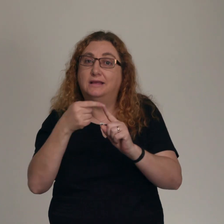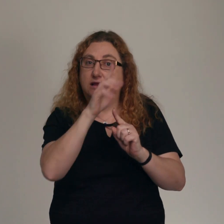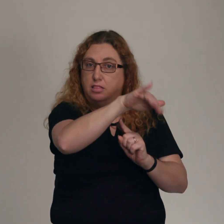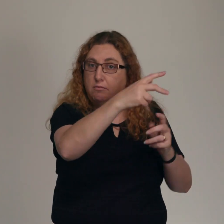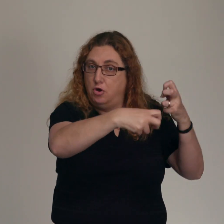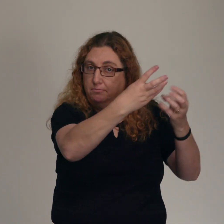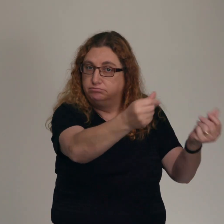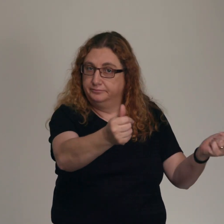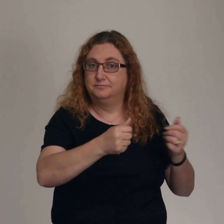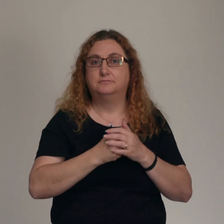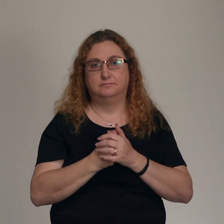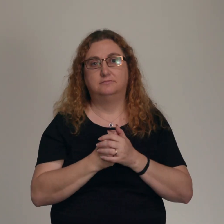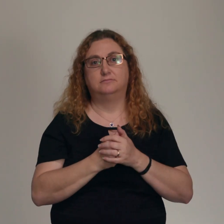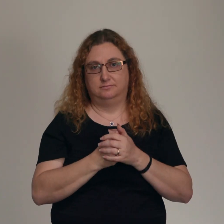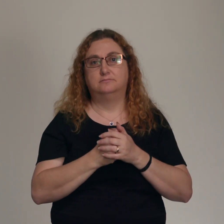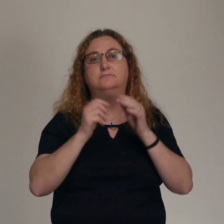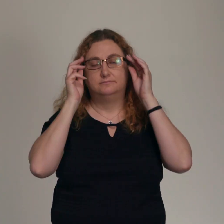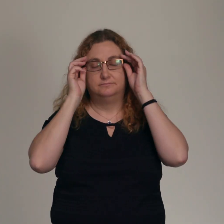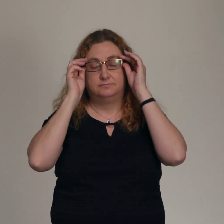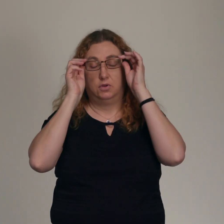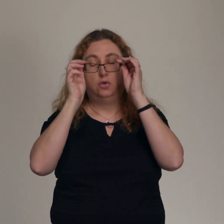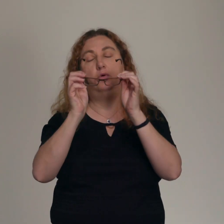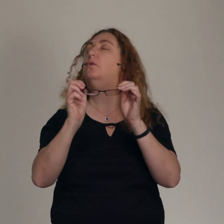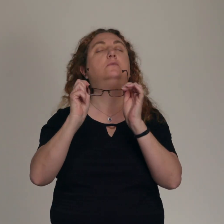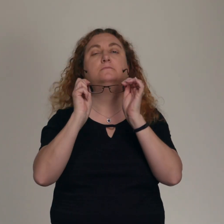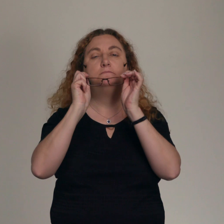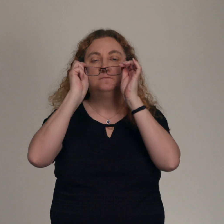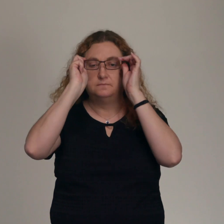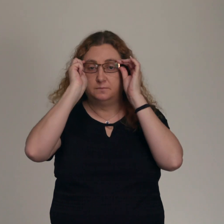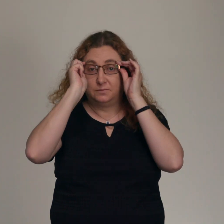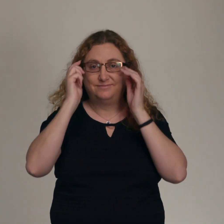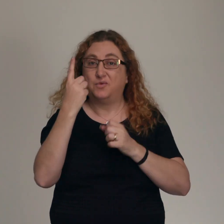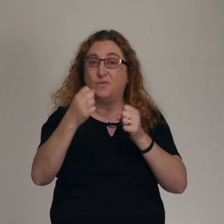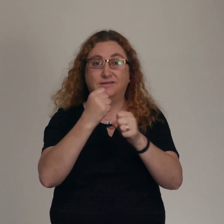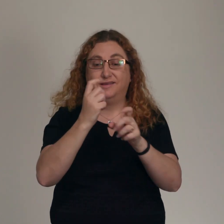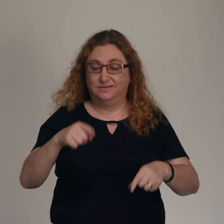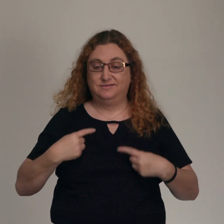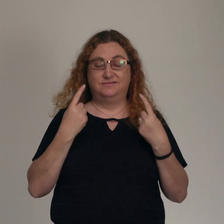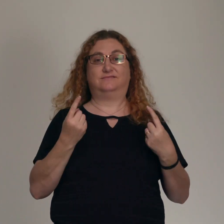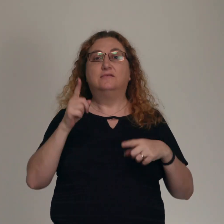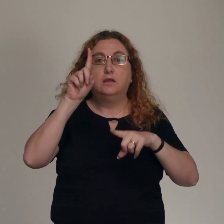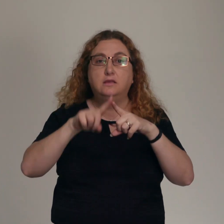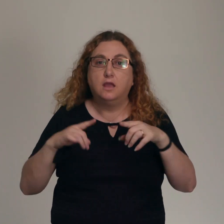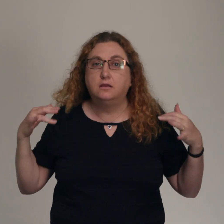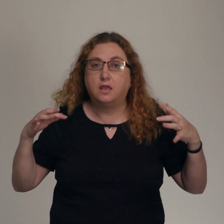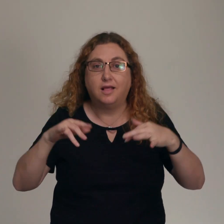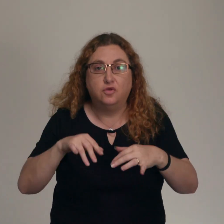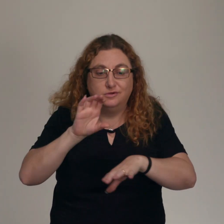Look, one of the great frustrations of this past year is that we haven't been able to gather in church like normal. But according to this passage, even